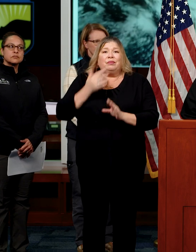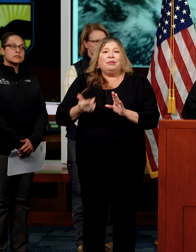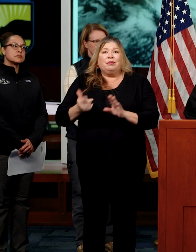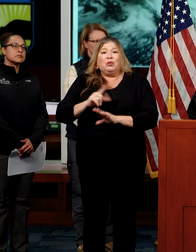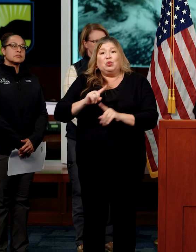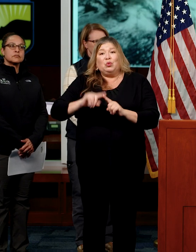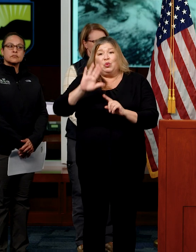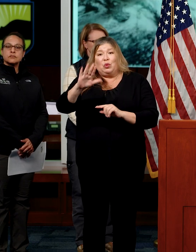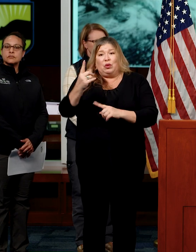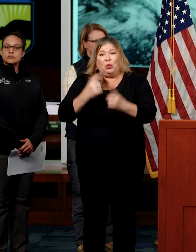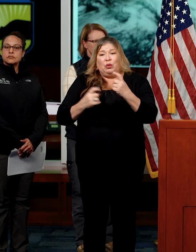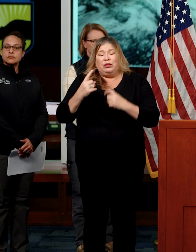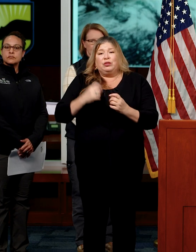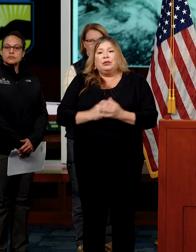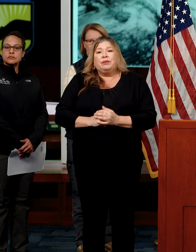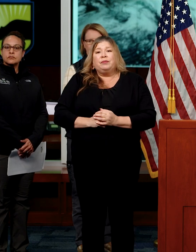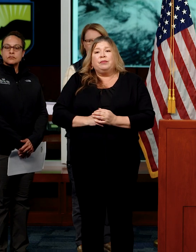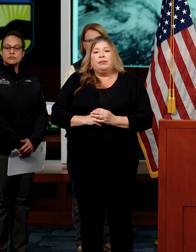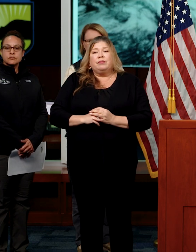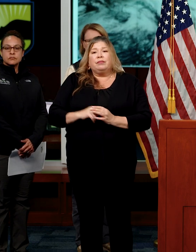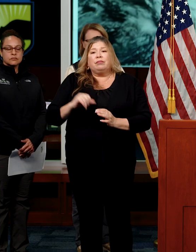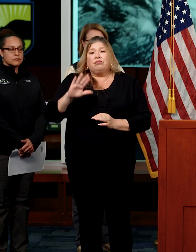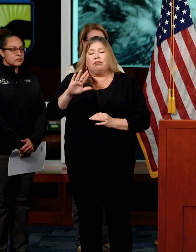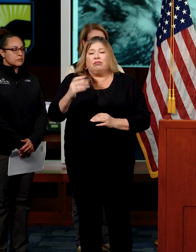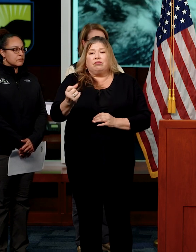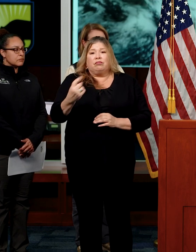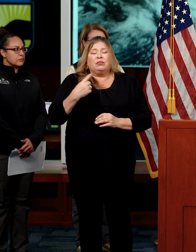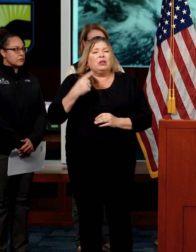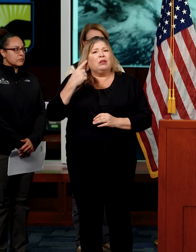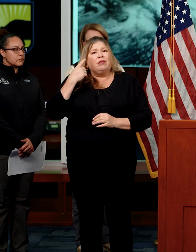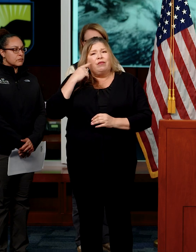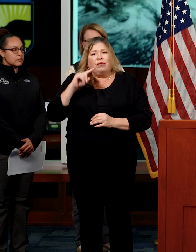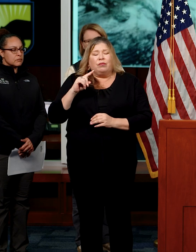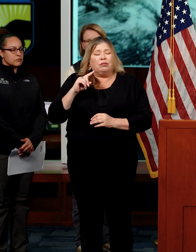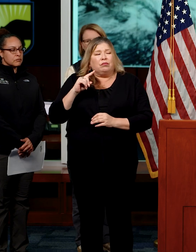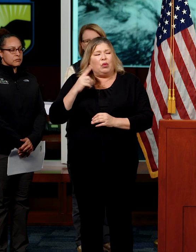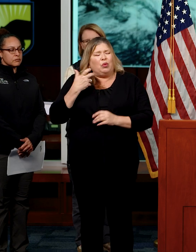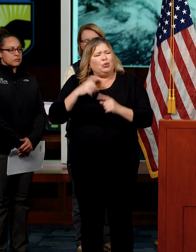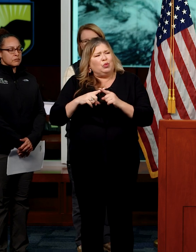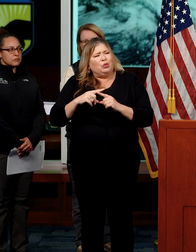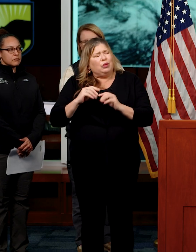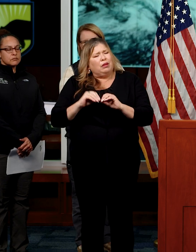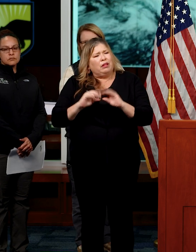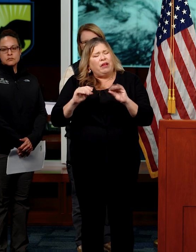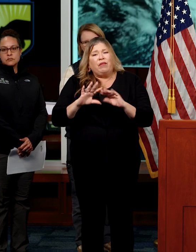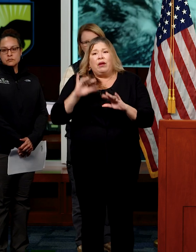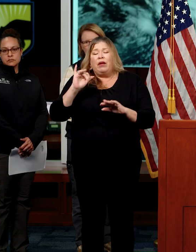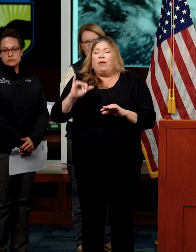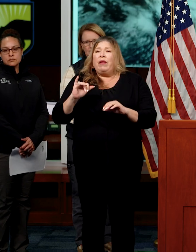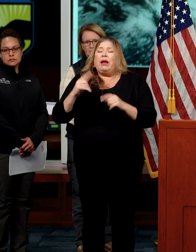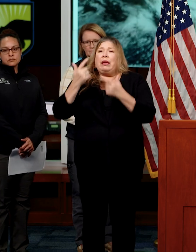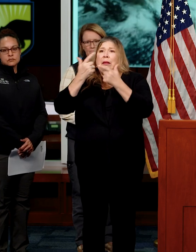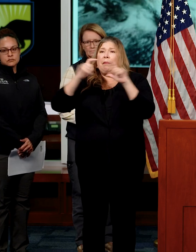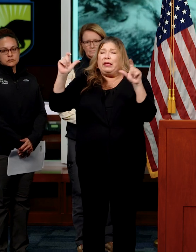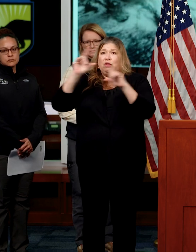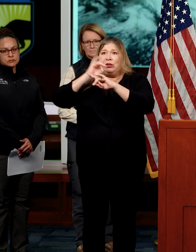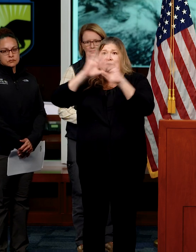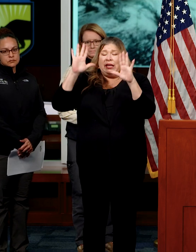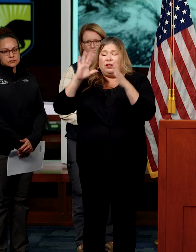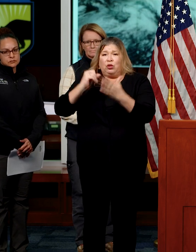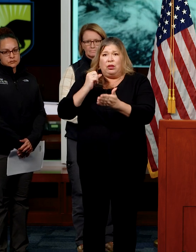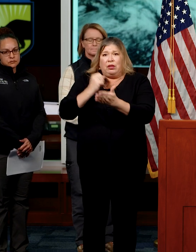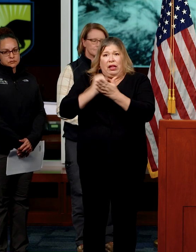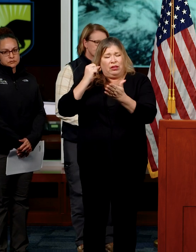it over to questions. Director Ward, or maybe this is a question for FEMA, but I just wanted to clarify, the major disaster declaration is still